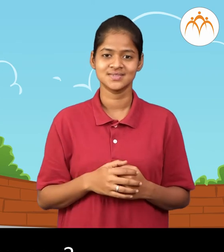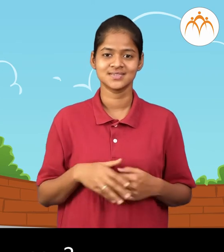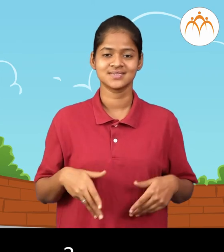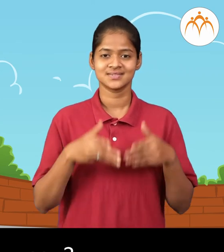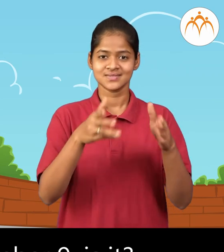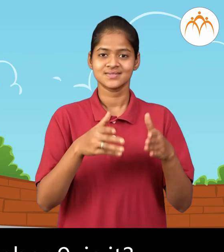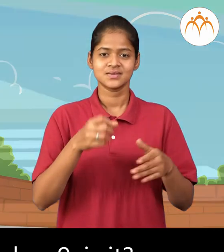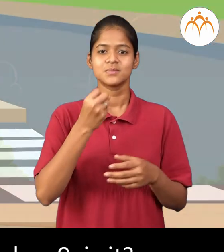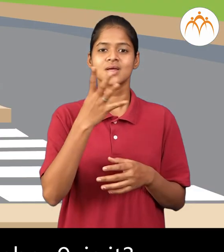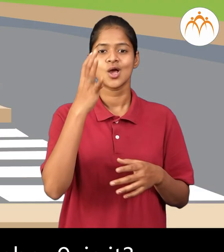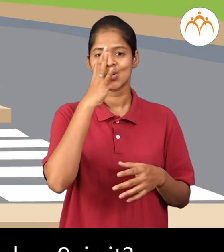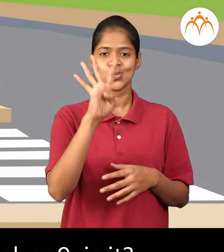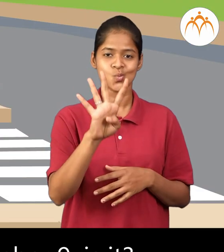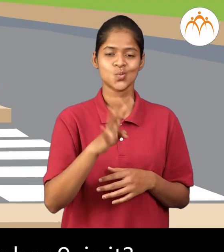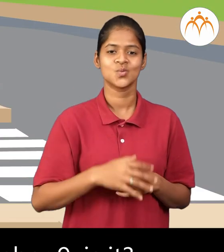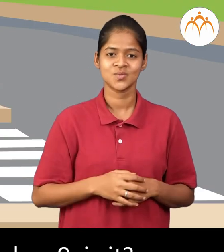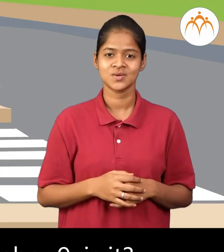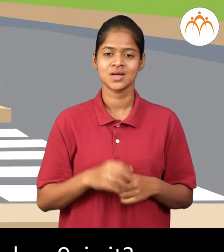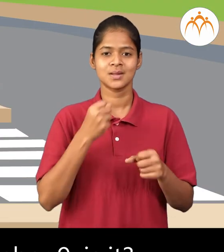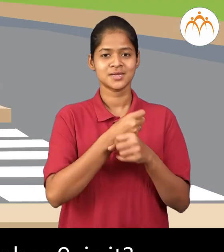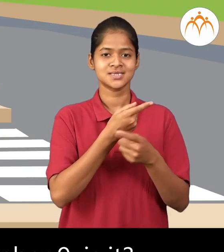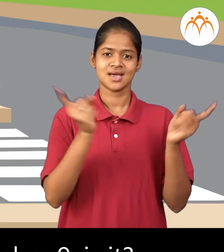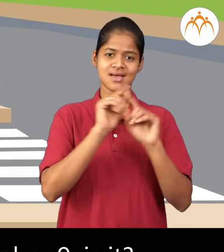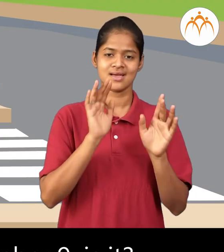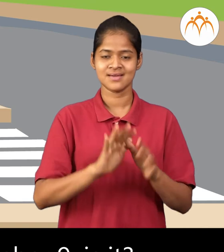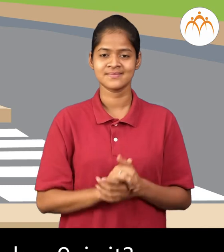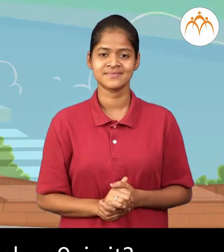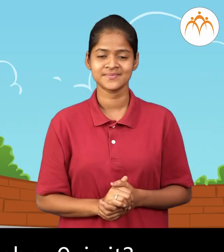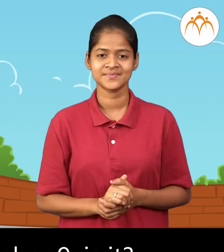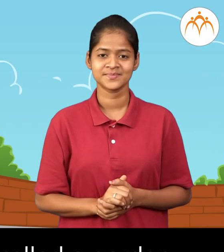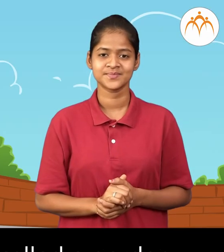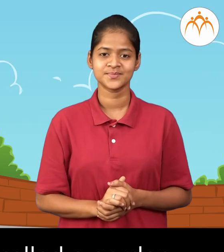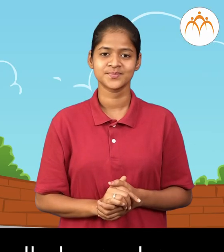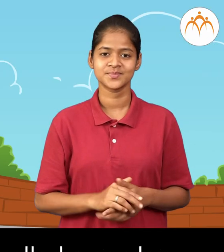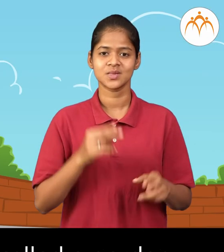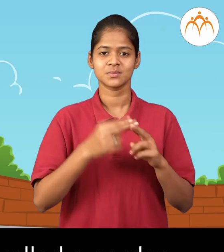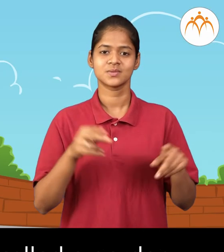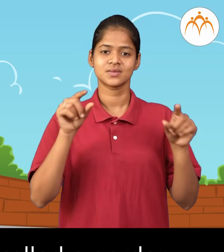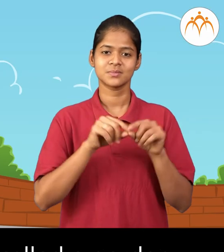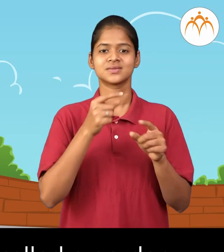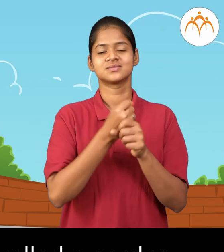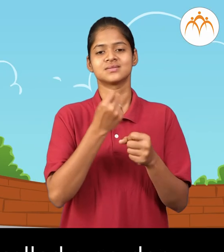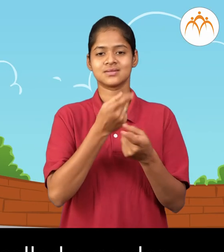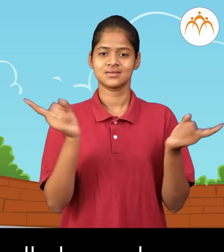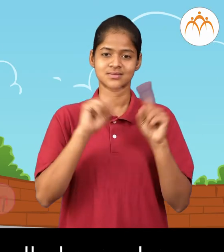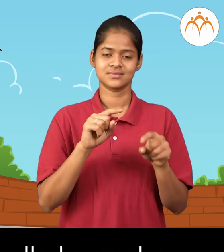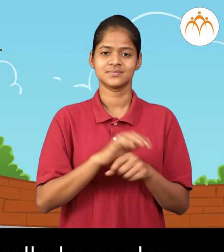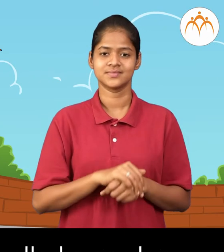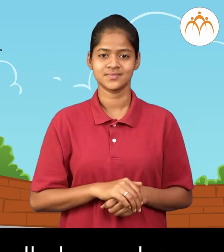It is on street number 9, is it? A park is sometimes called a garden.